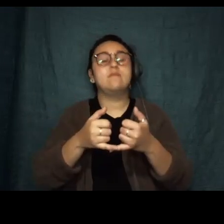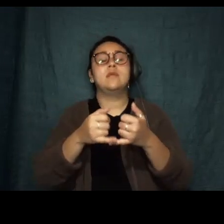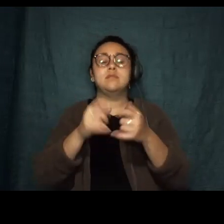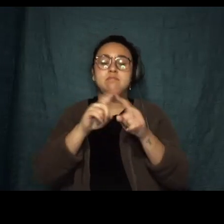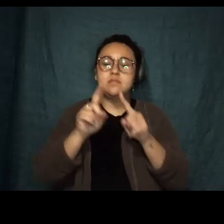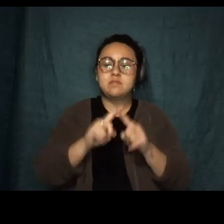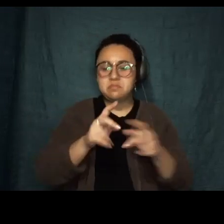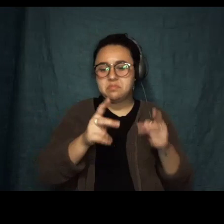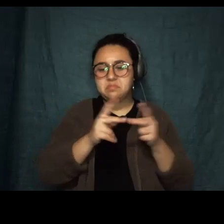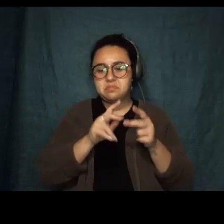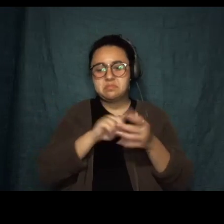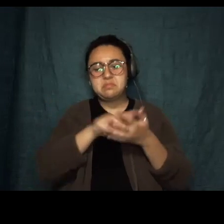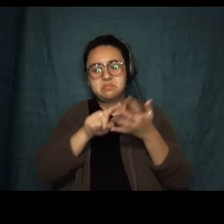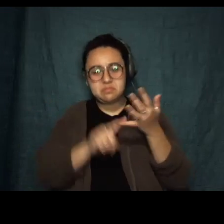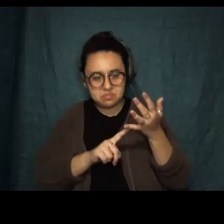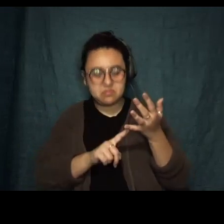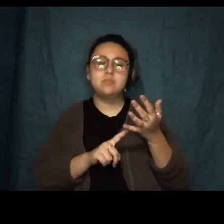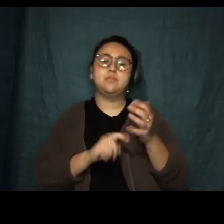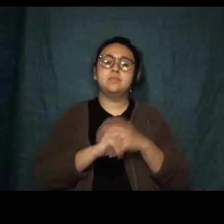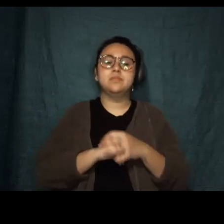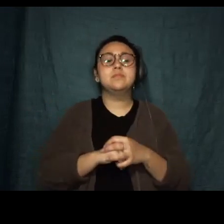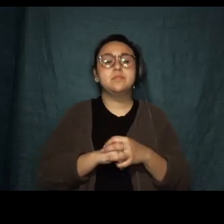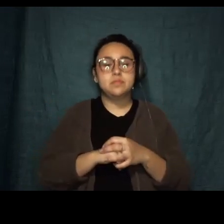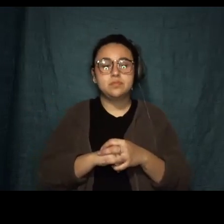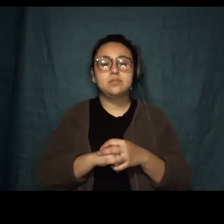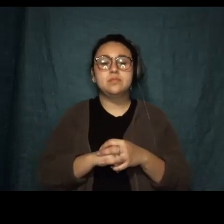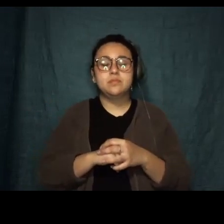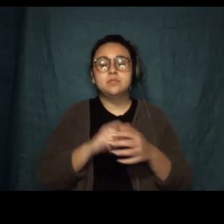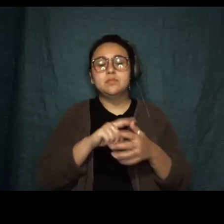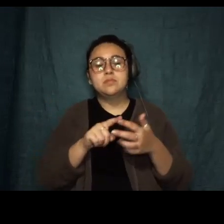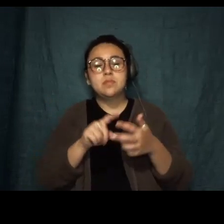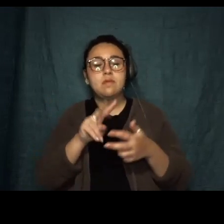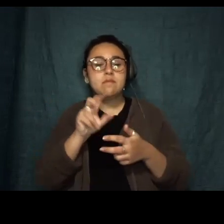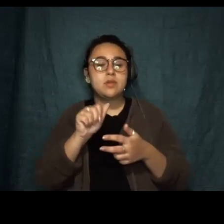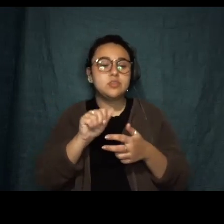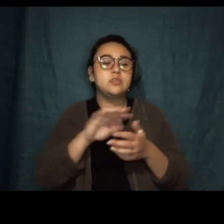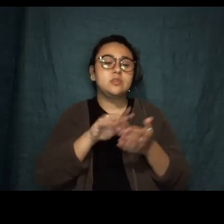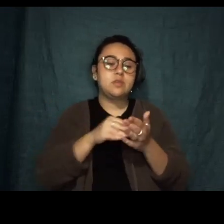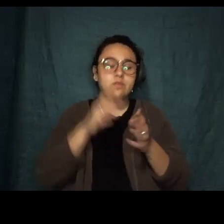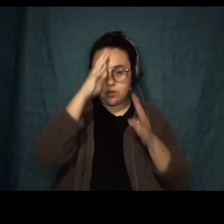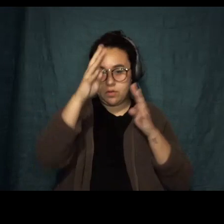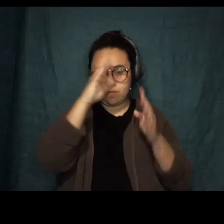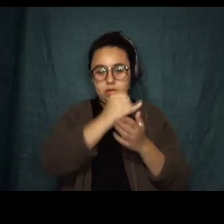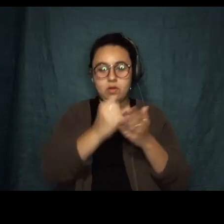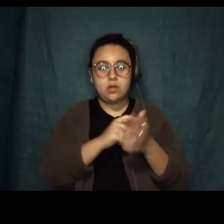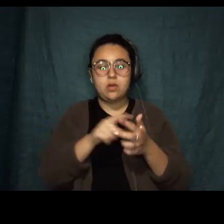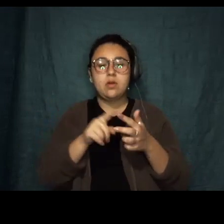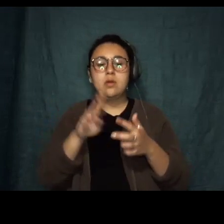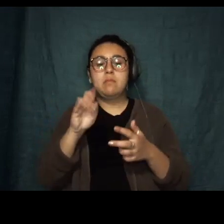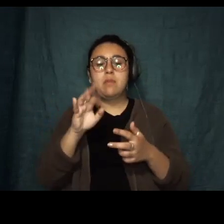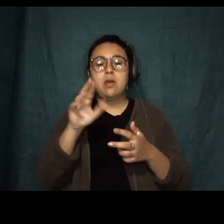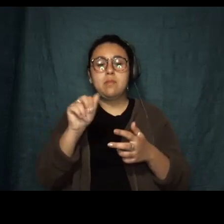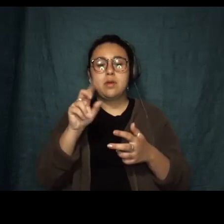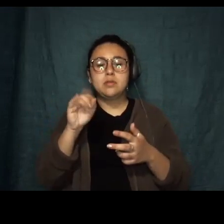Bread Loaf Writers Conference, Virginia Center for the Creative Arts, Vermont Studio Center, the Barbara Deming Memorial Foundation, the